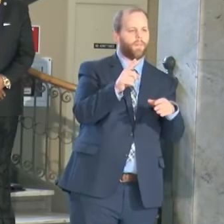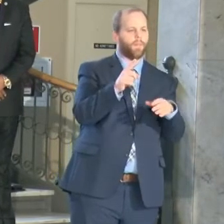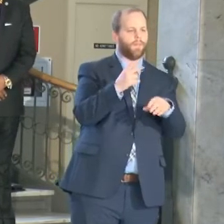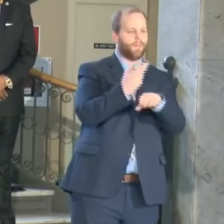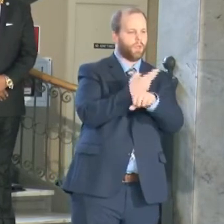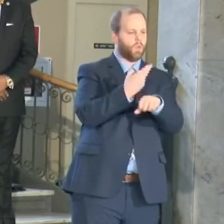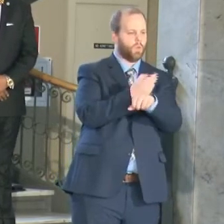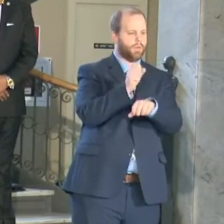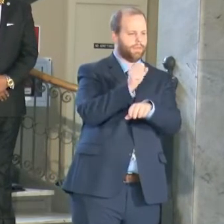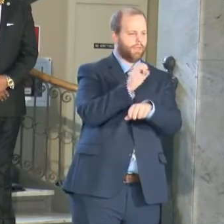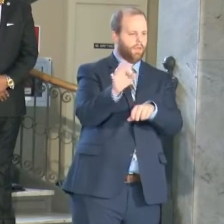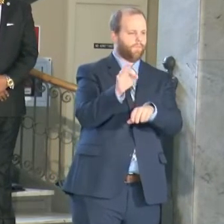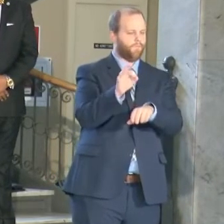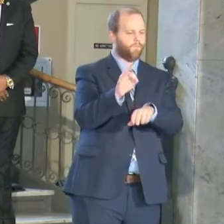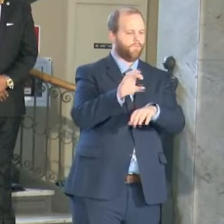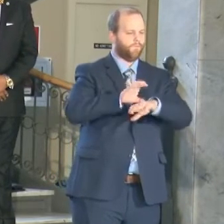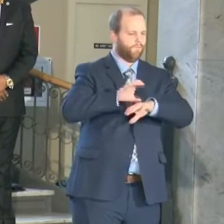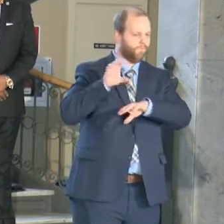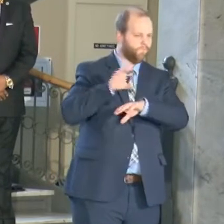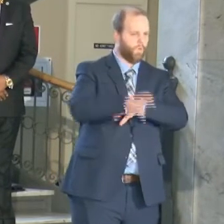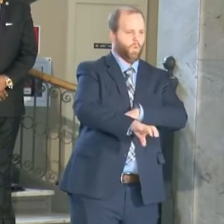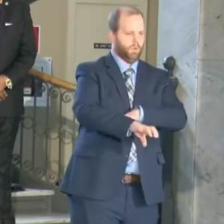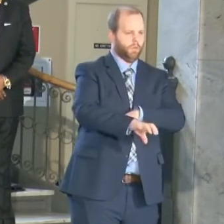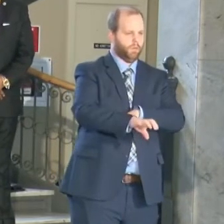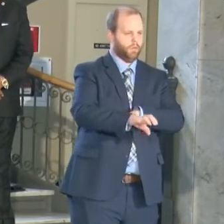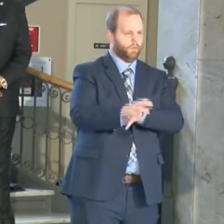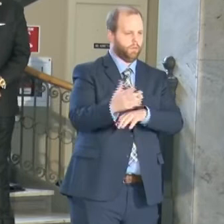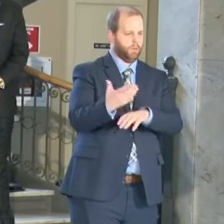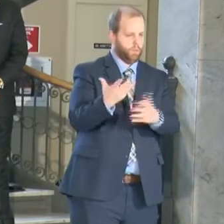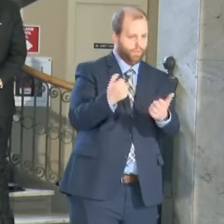have not uh at liberty to discuss that uh ongoing process